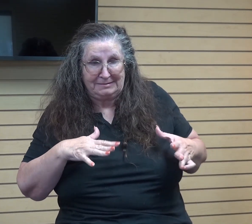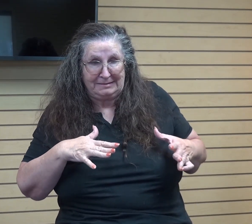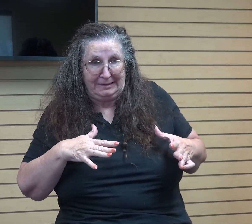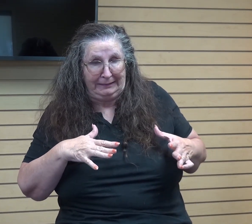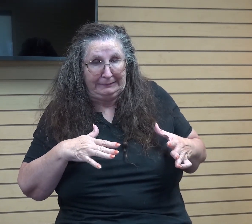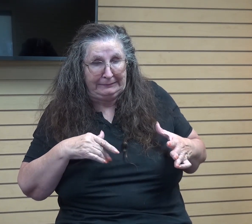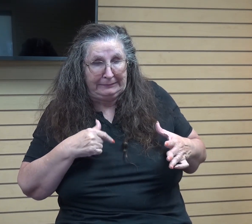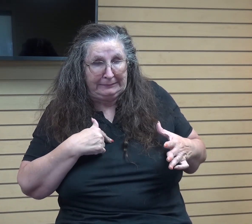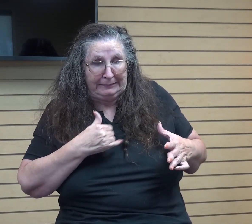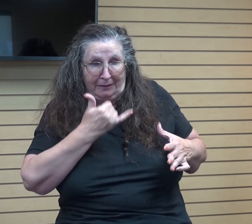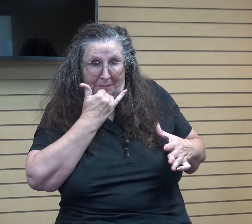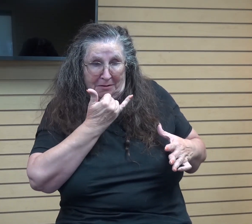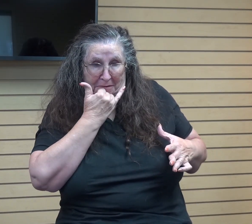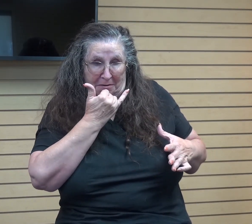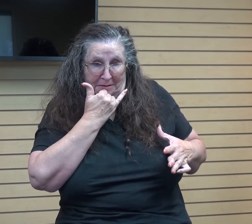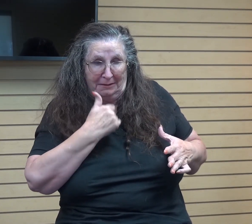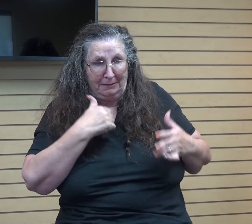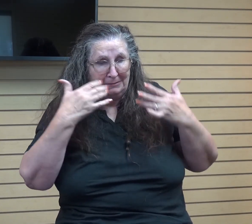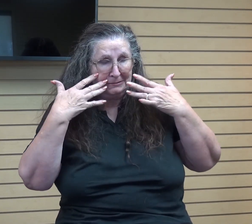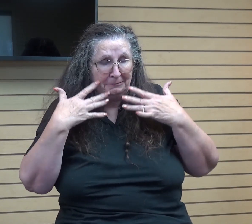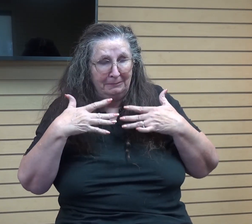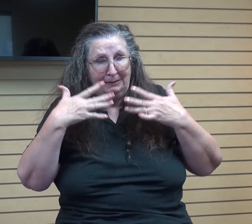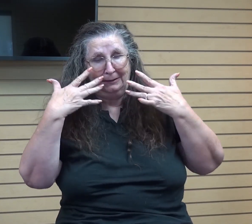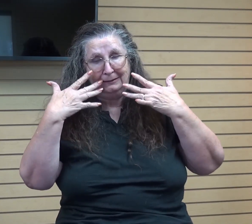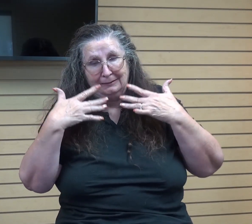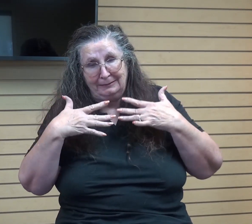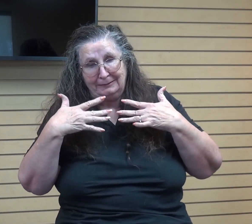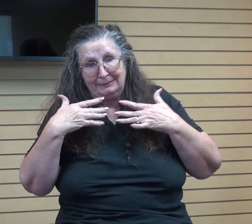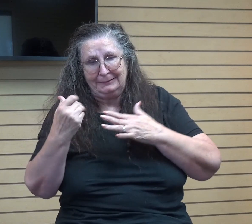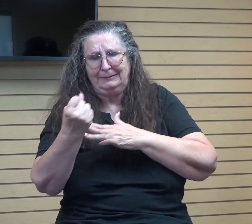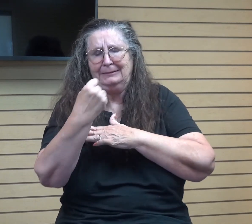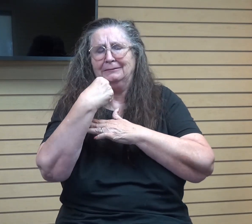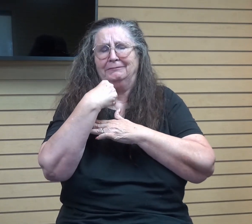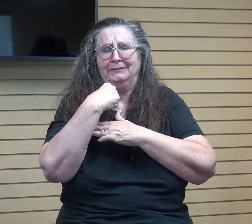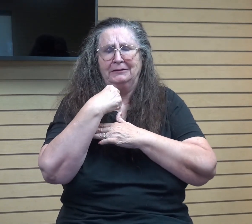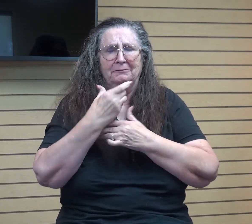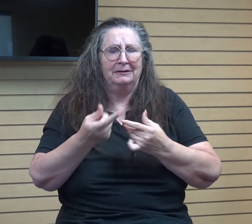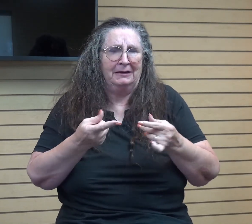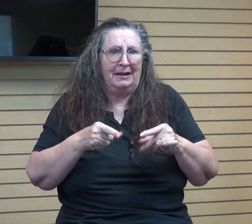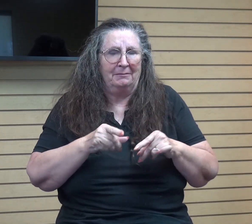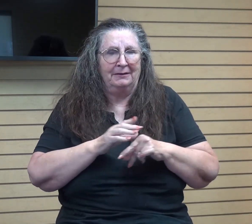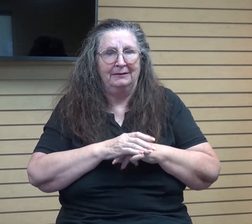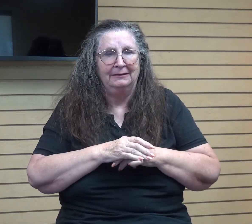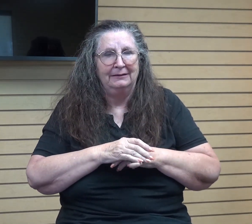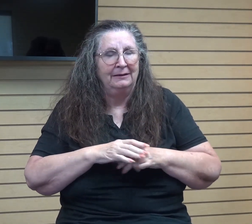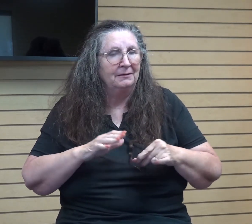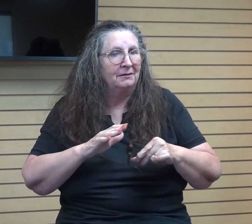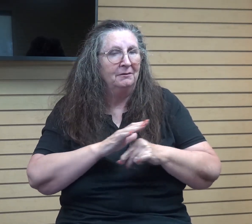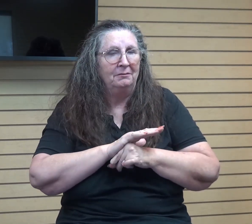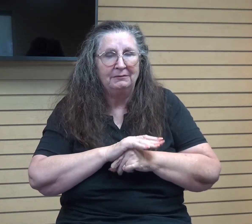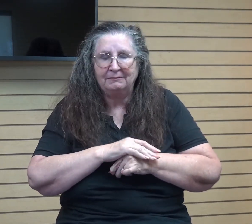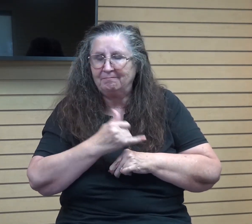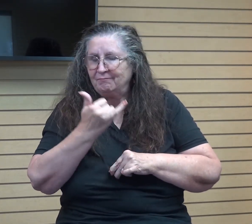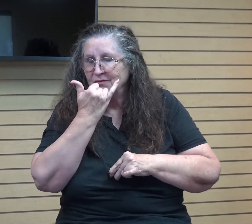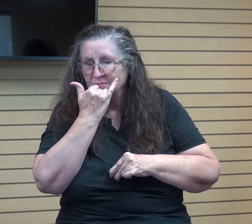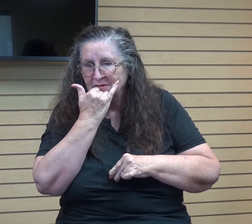and more so I was crying. I was totally defeated by what had just happened. I completely messed up in front of my father.